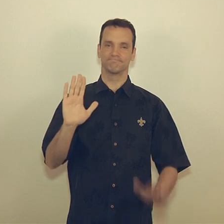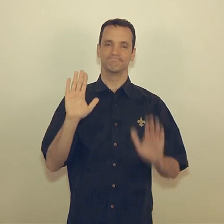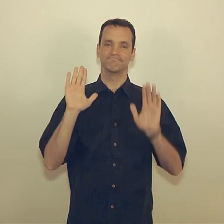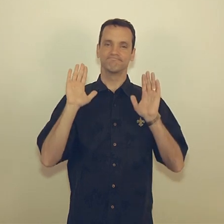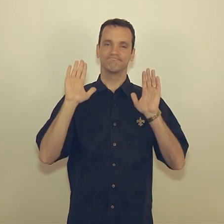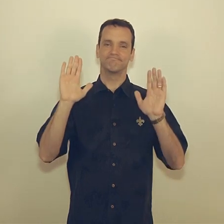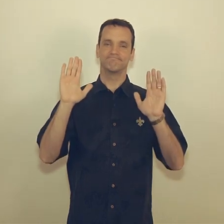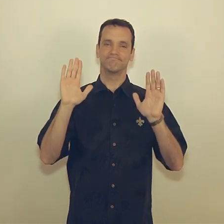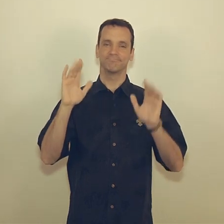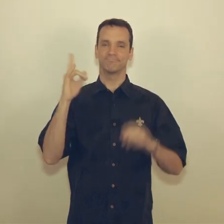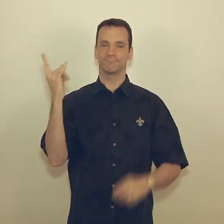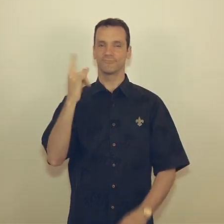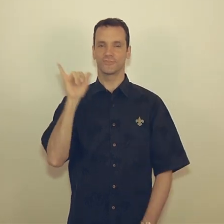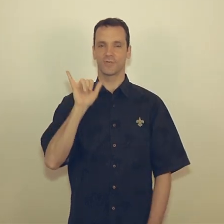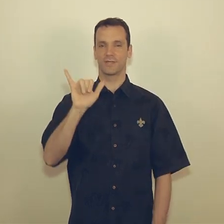Blessed be God forever.